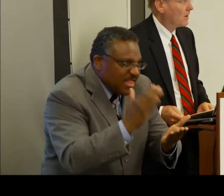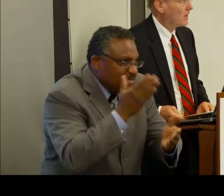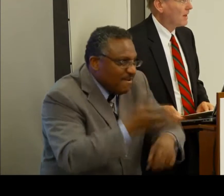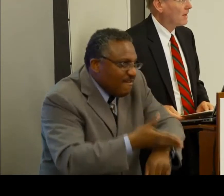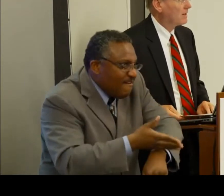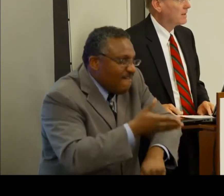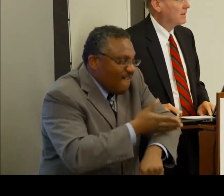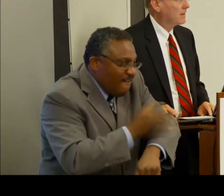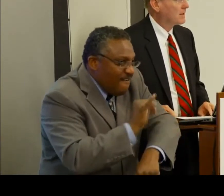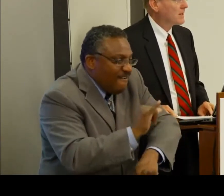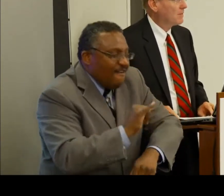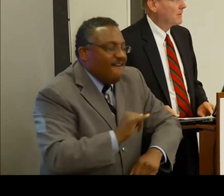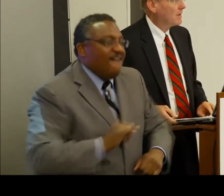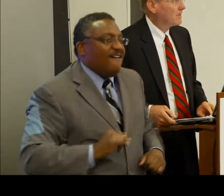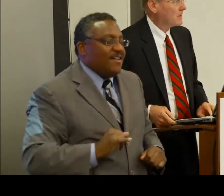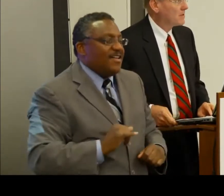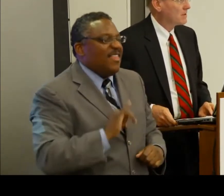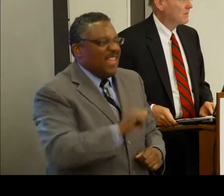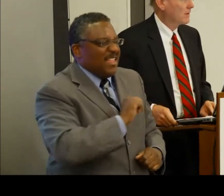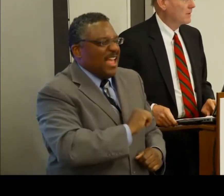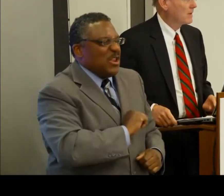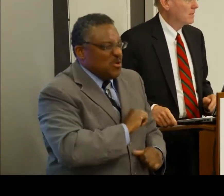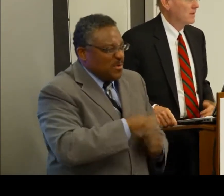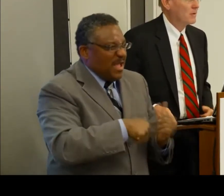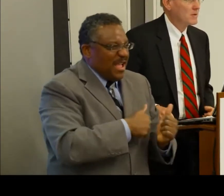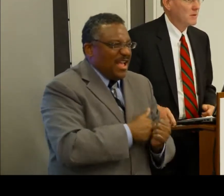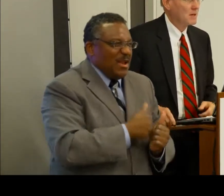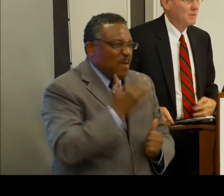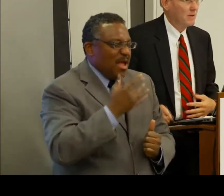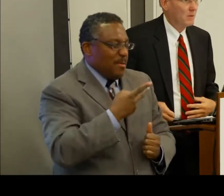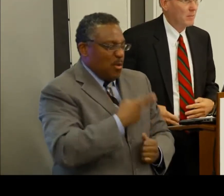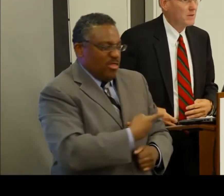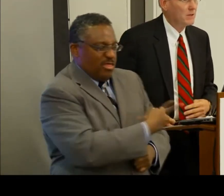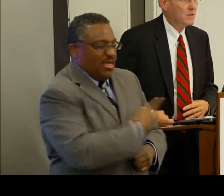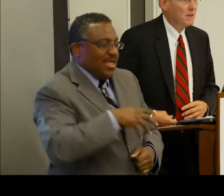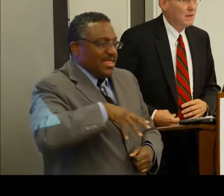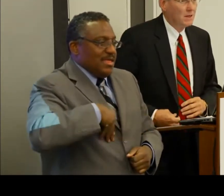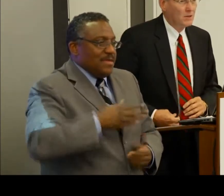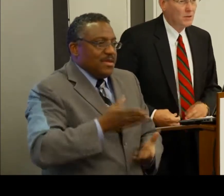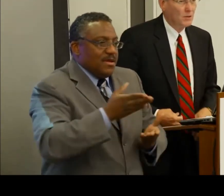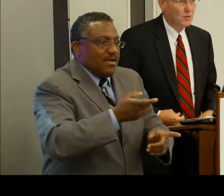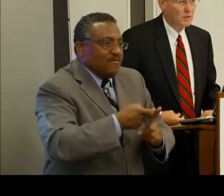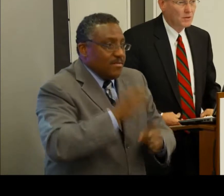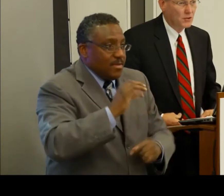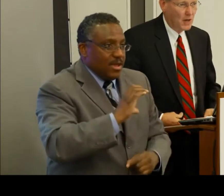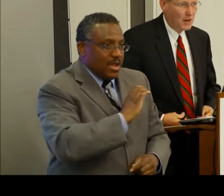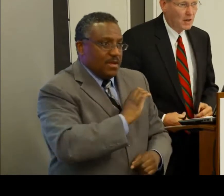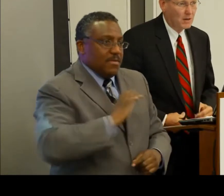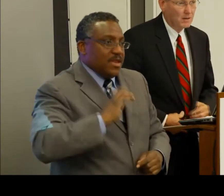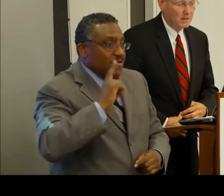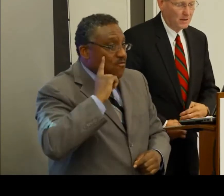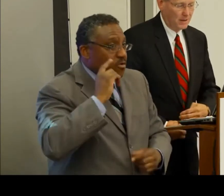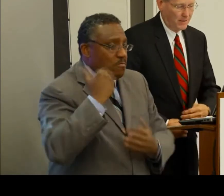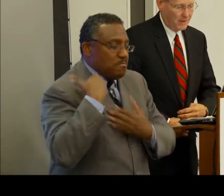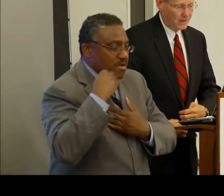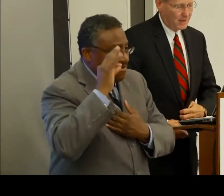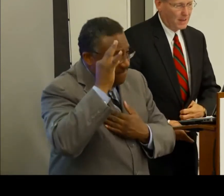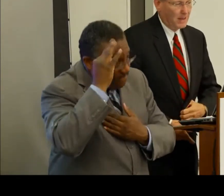spirit that Earl and I accepted the invitation from the Committee for a Responsible Federal Budget to chair